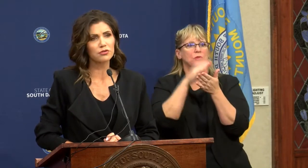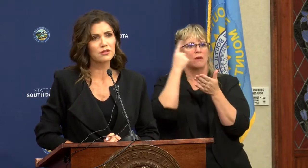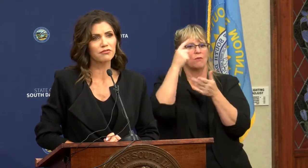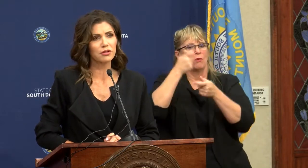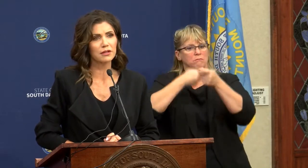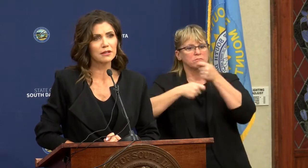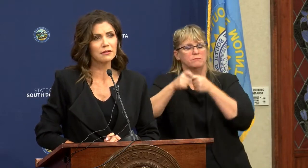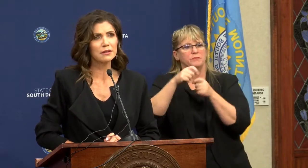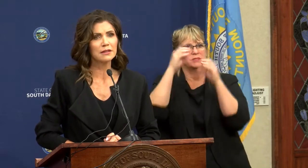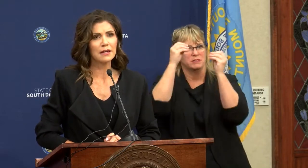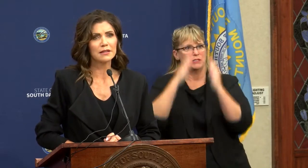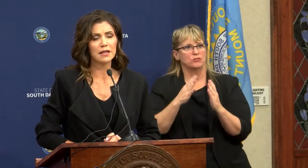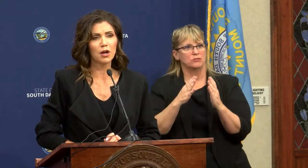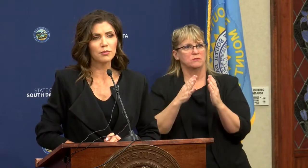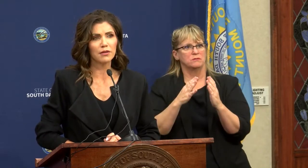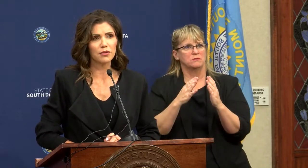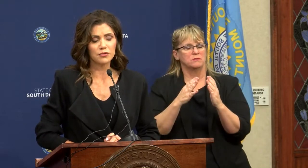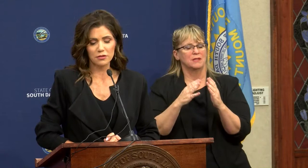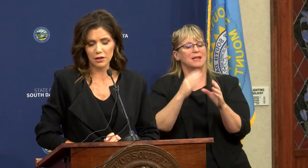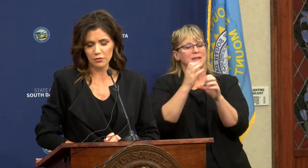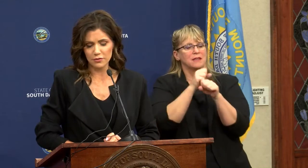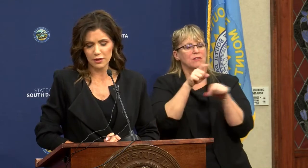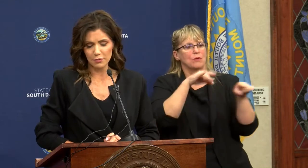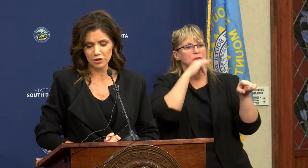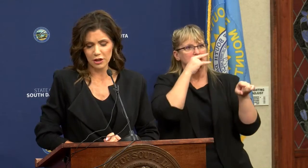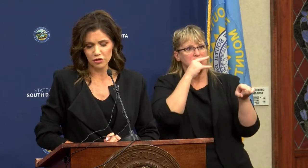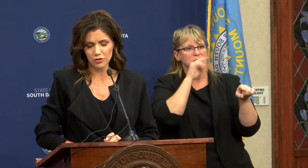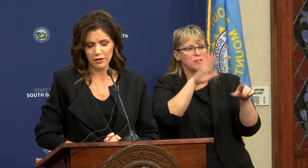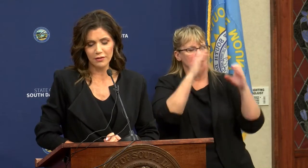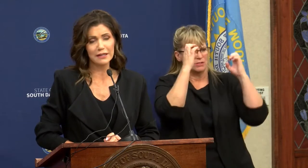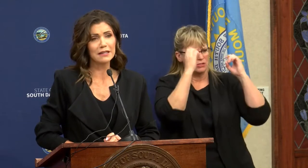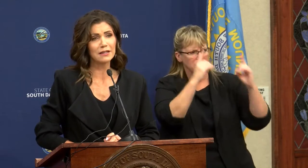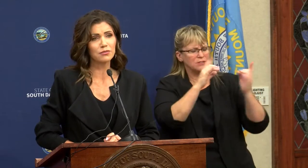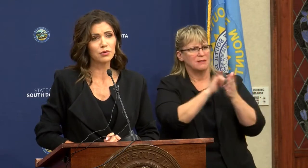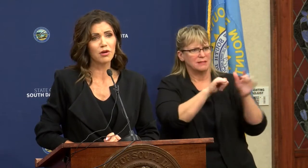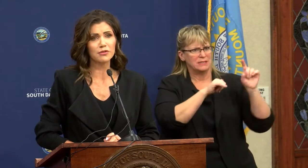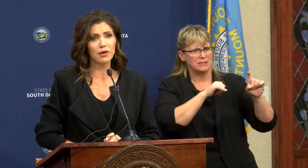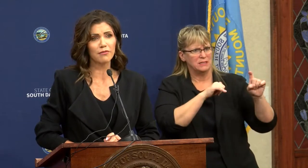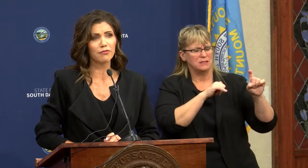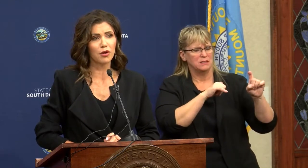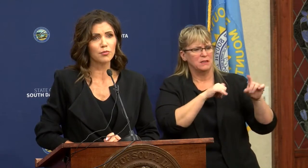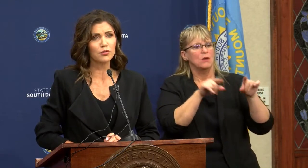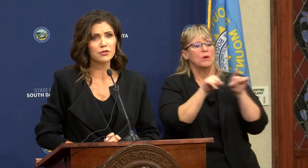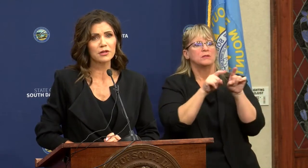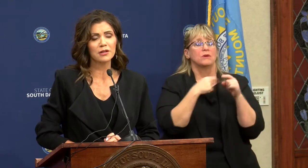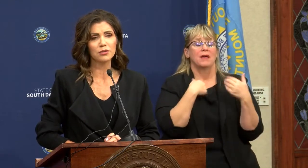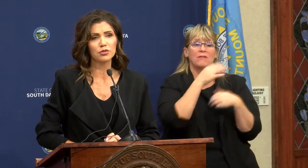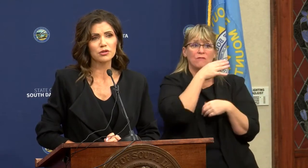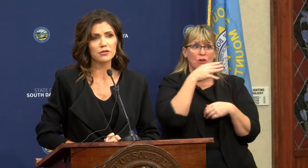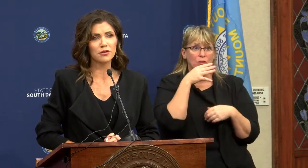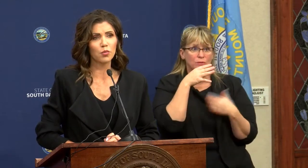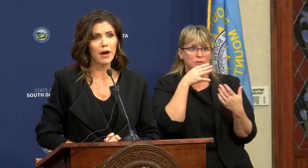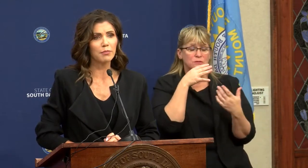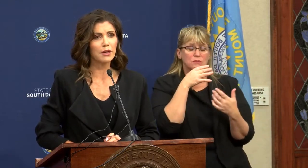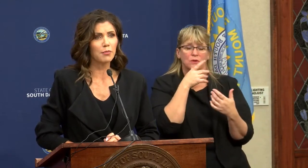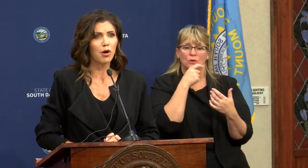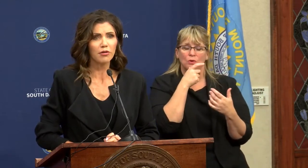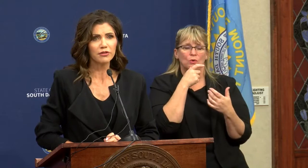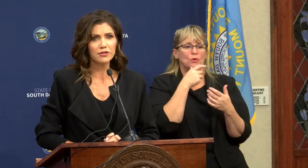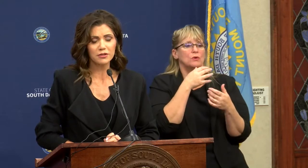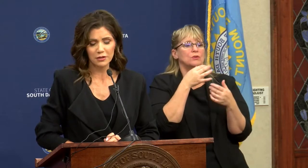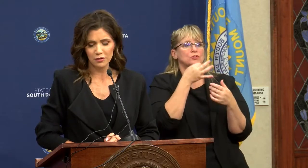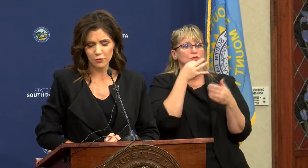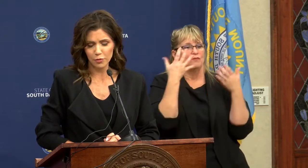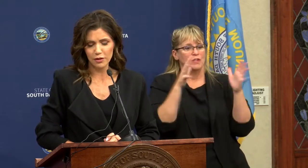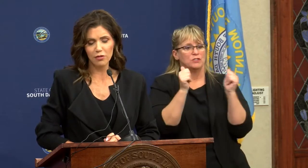teachers to fill in and to help get those kiddos the education that they need. We also have our farmers who just are wrapping up